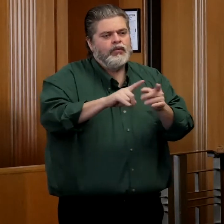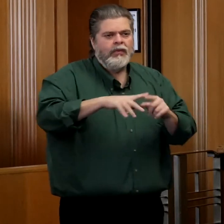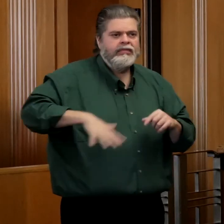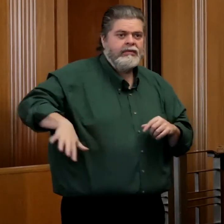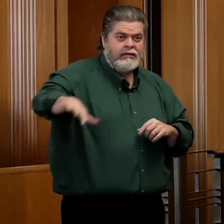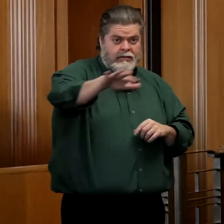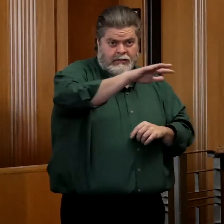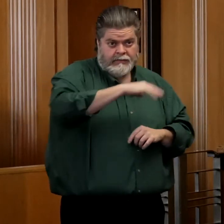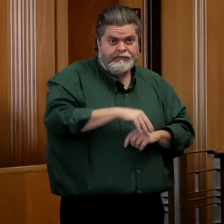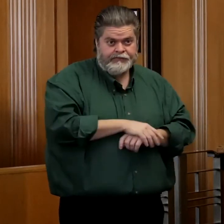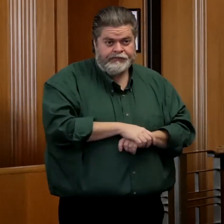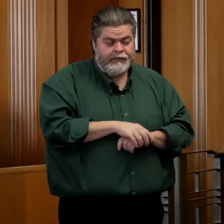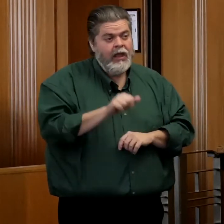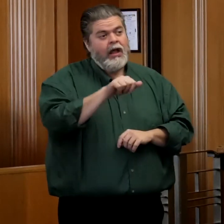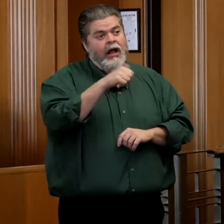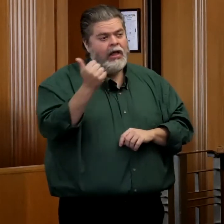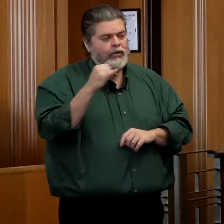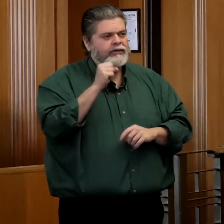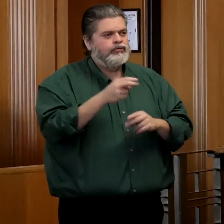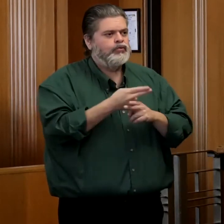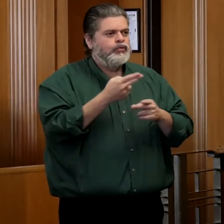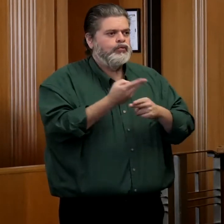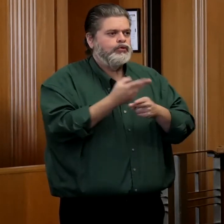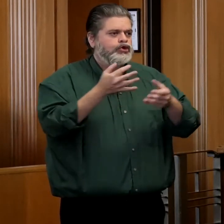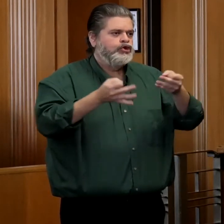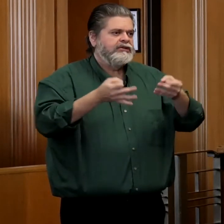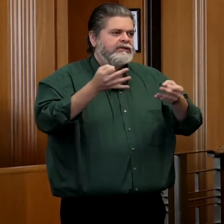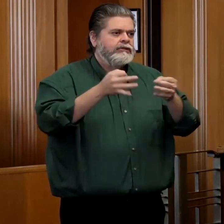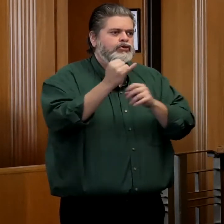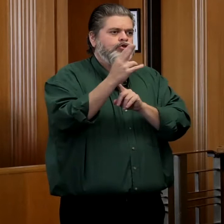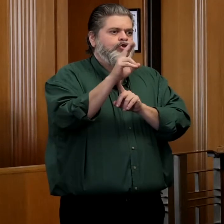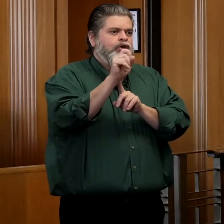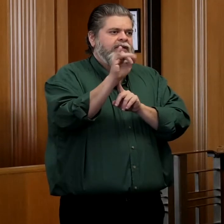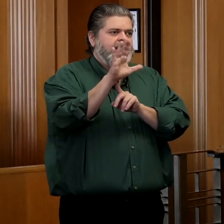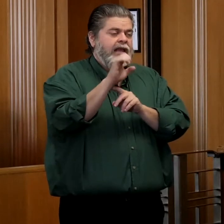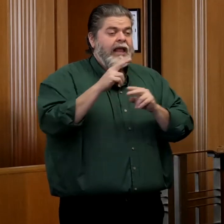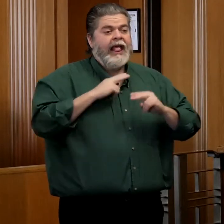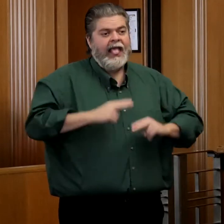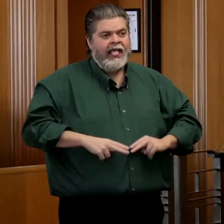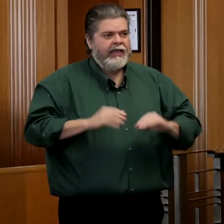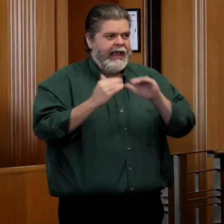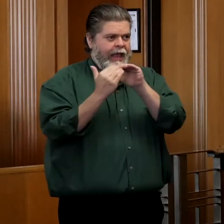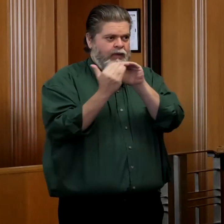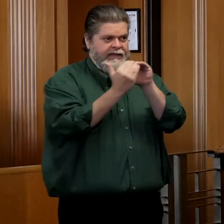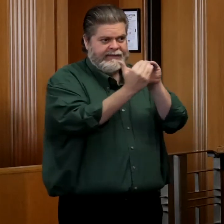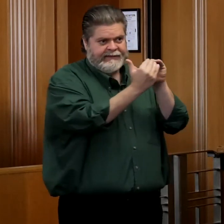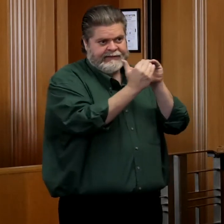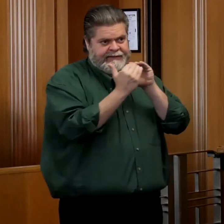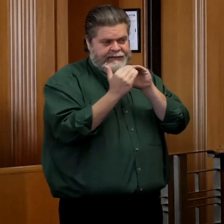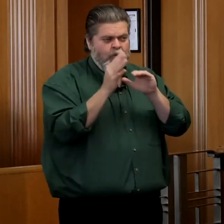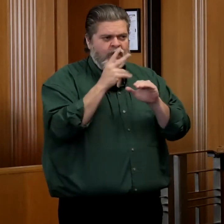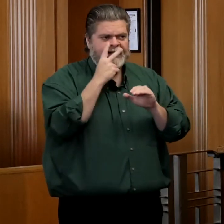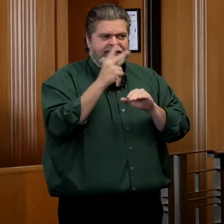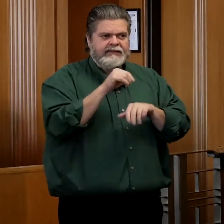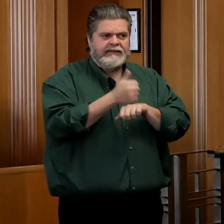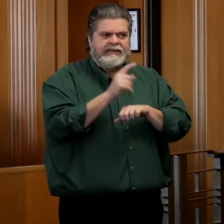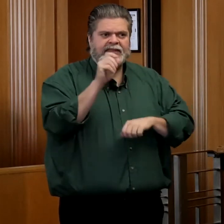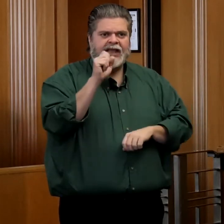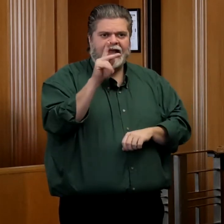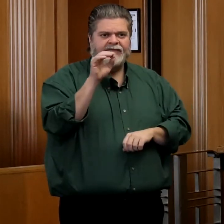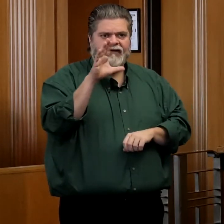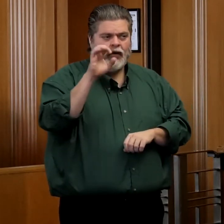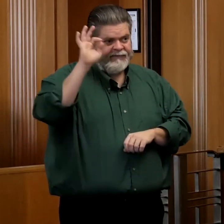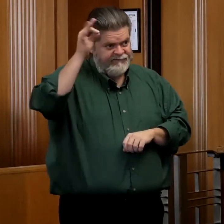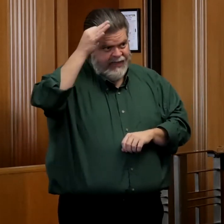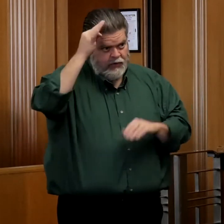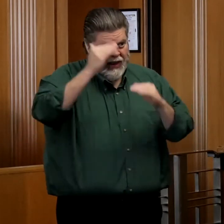So the other one is promoting justice, and then along with that, mitigating health inequities, and that's where we're going to see a task force at the